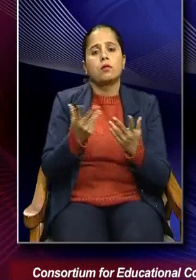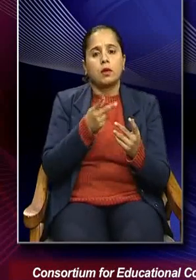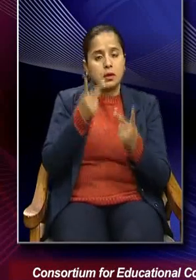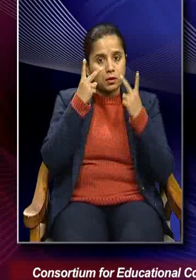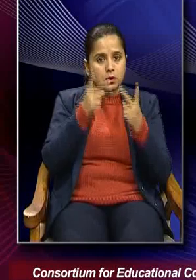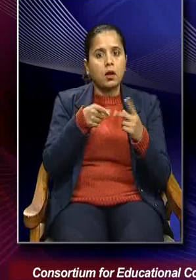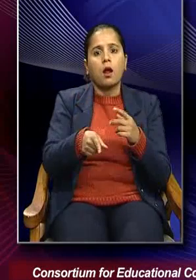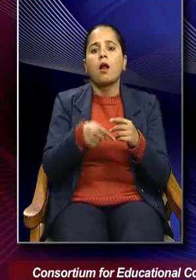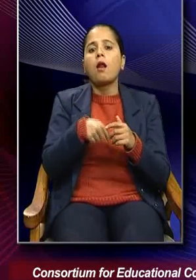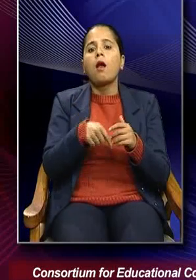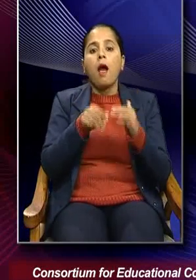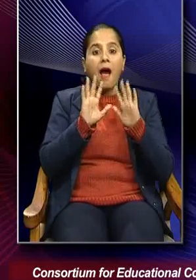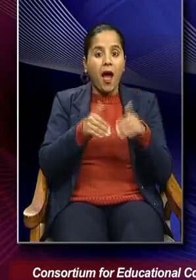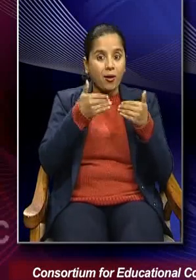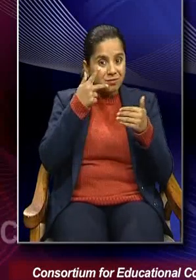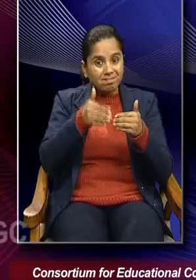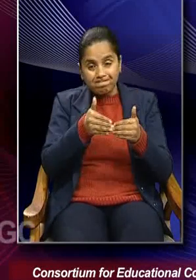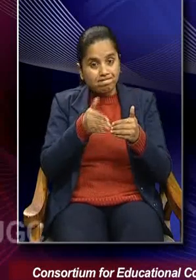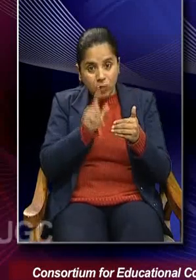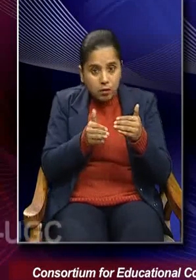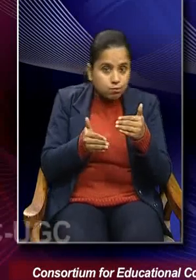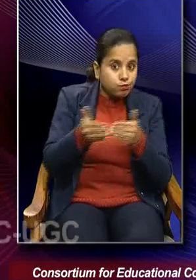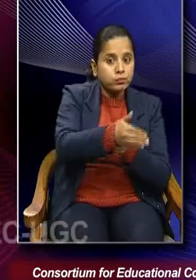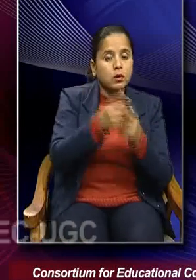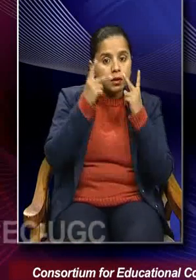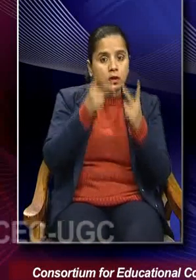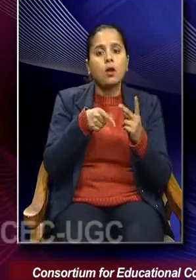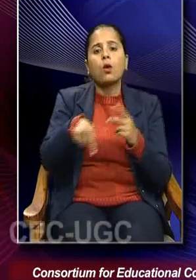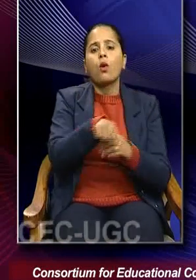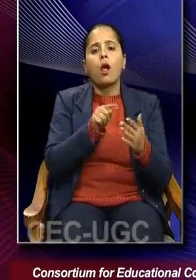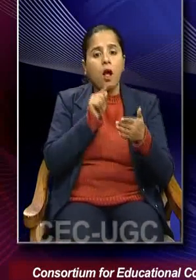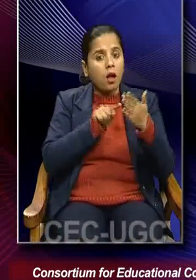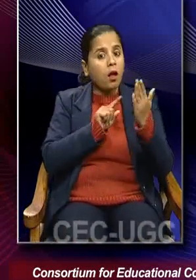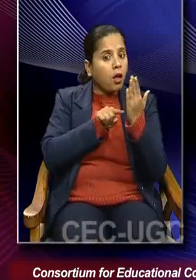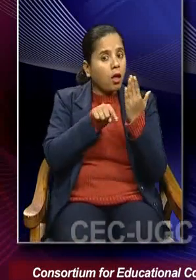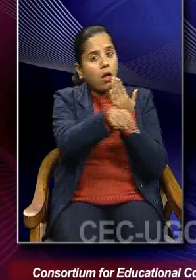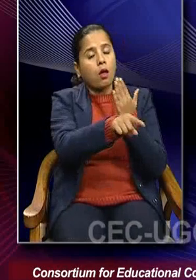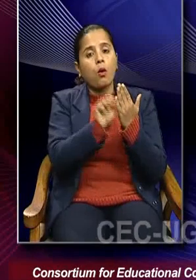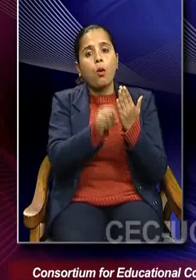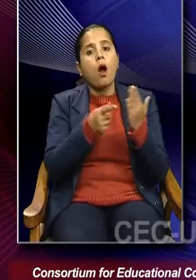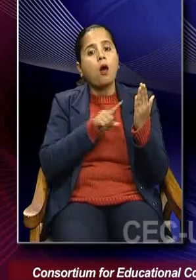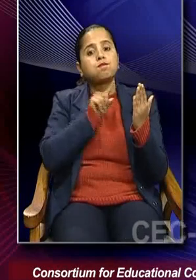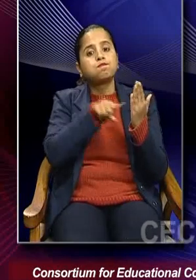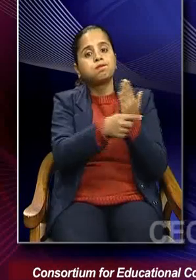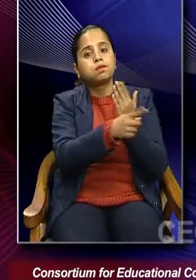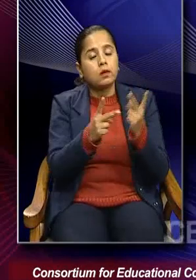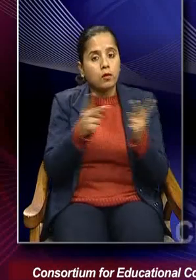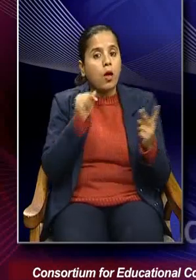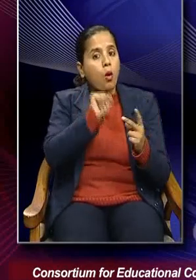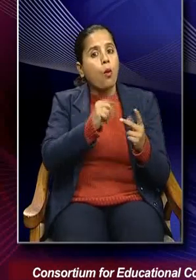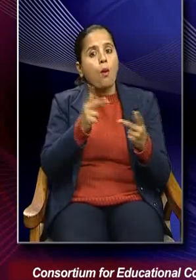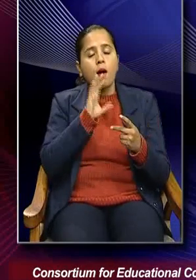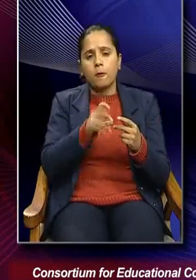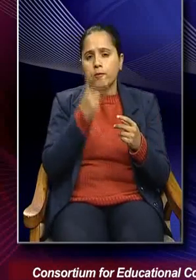looking beyond what is presented, seeing through what is presented, mistrust of apparently